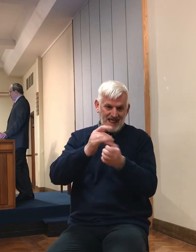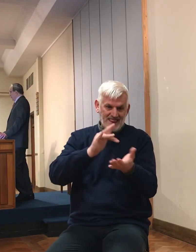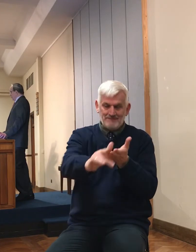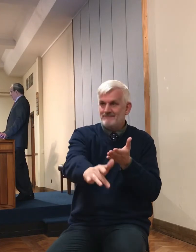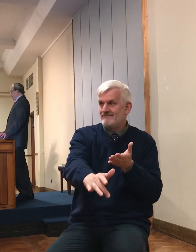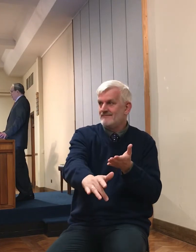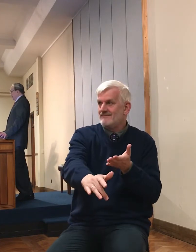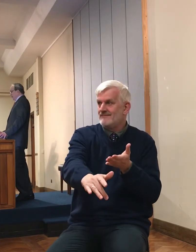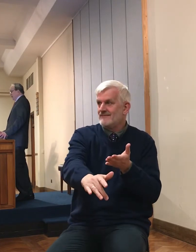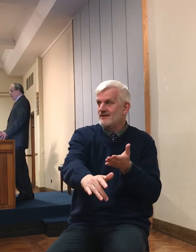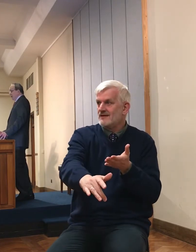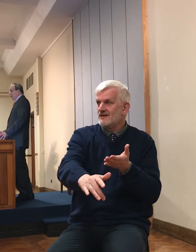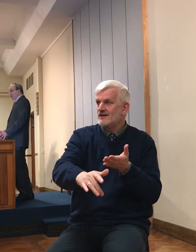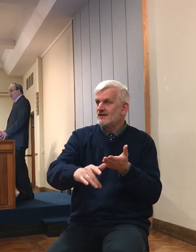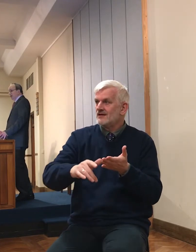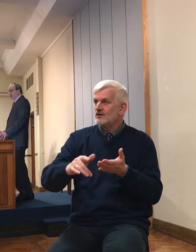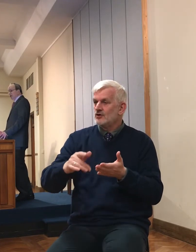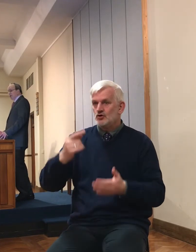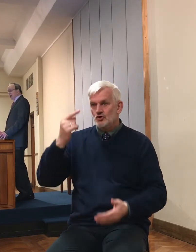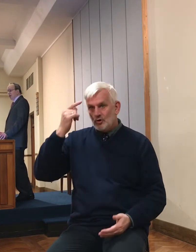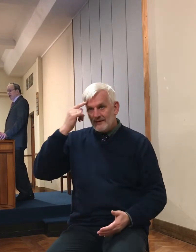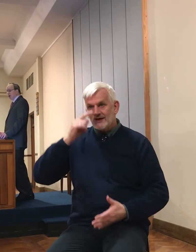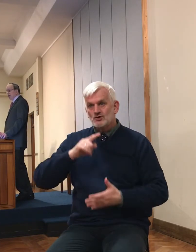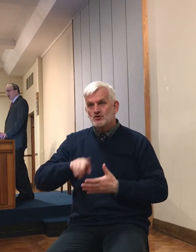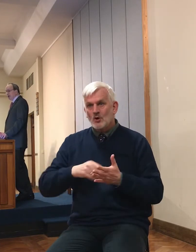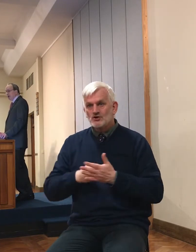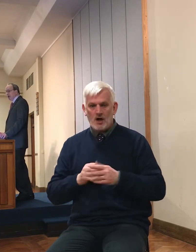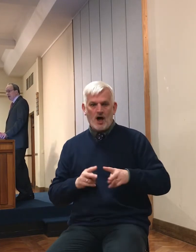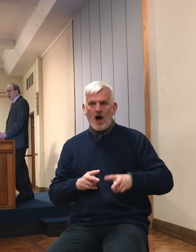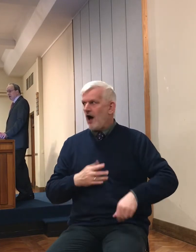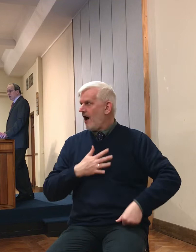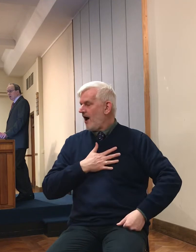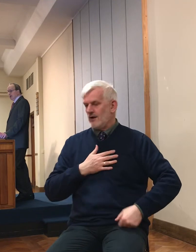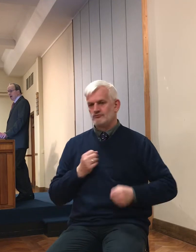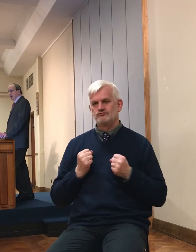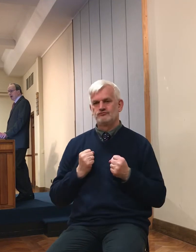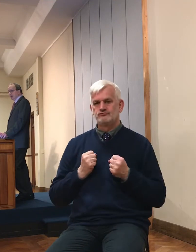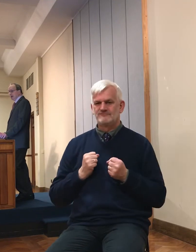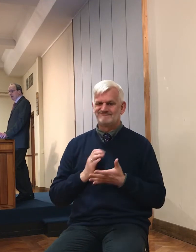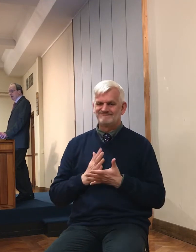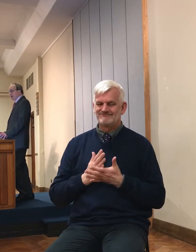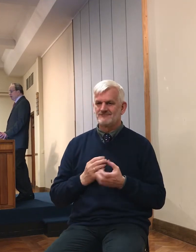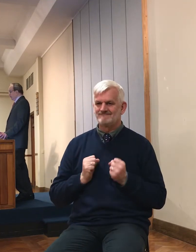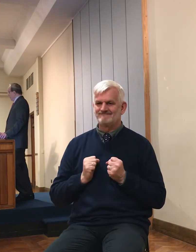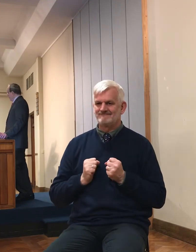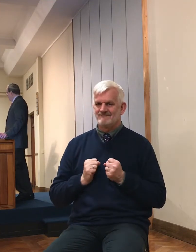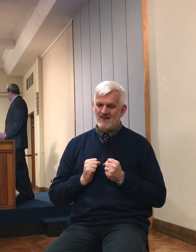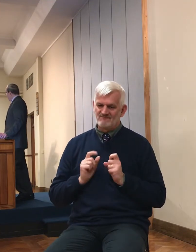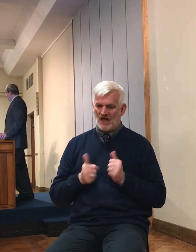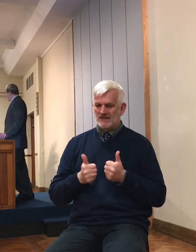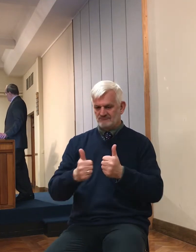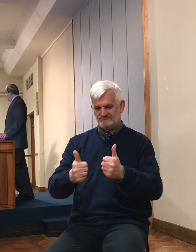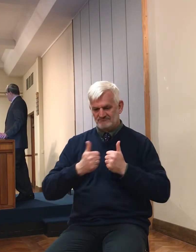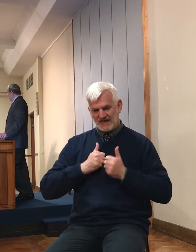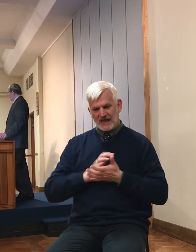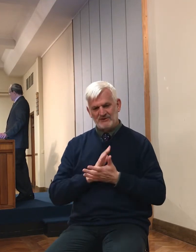Well, a worldly leader just bent on aggression would say, that suits me.